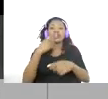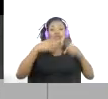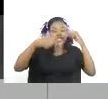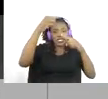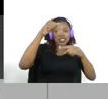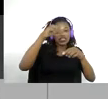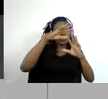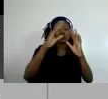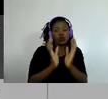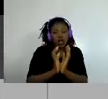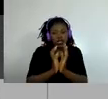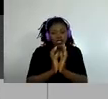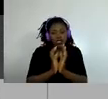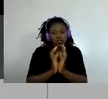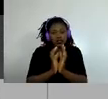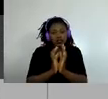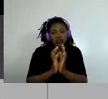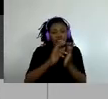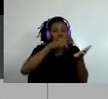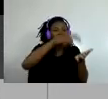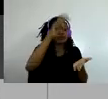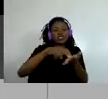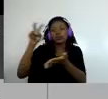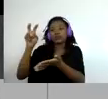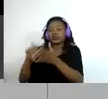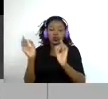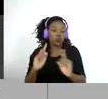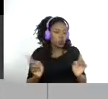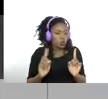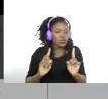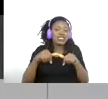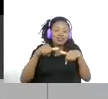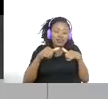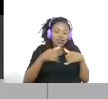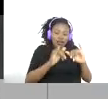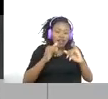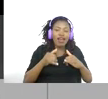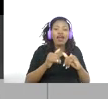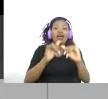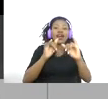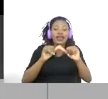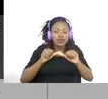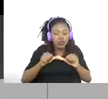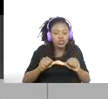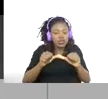don't hop around. Try to be consistent and continuously supply your